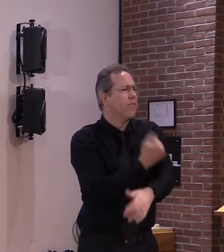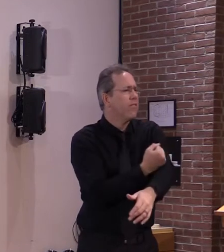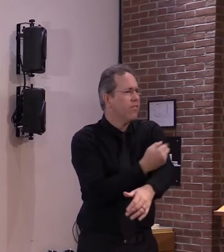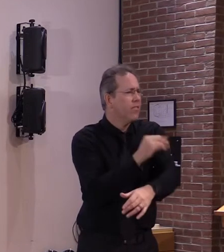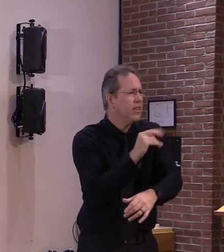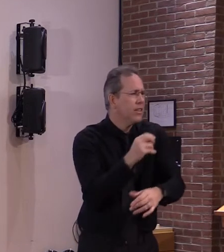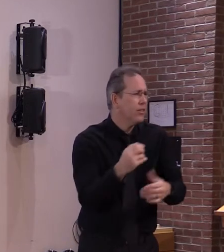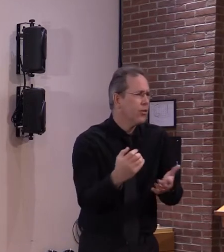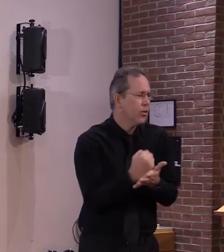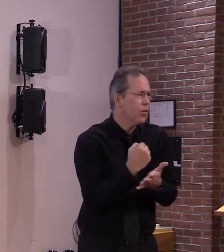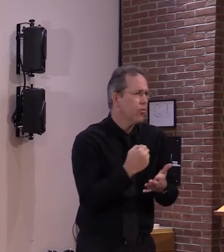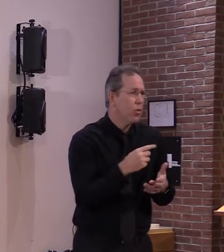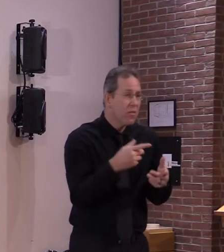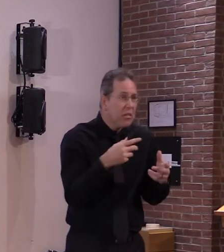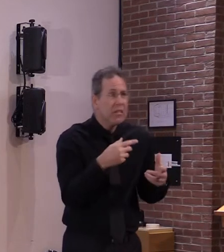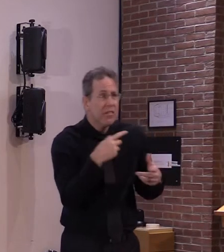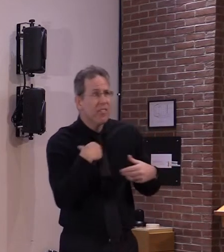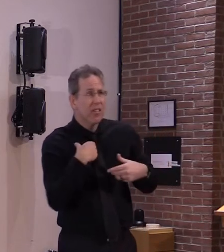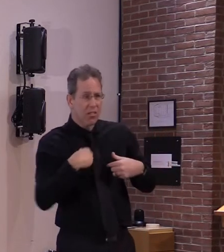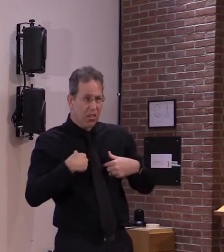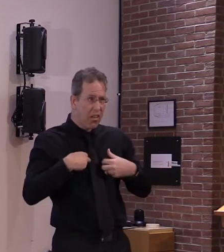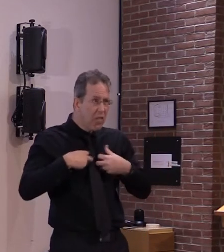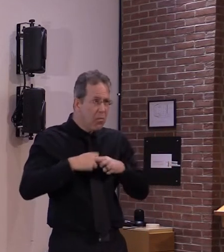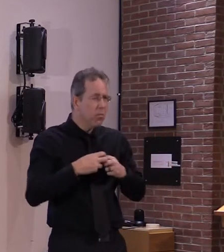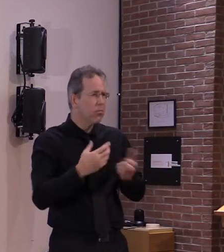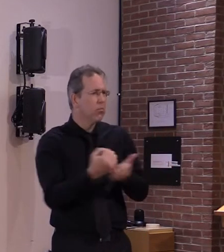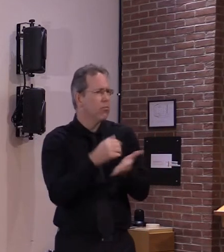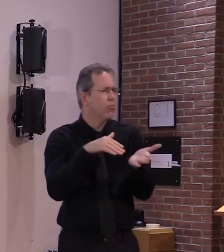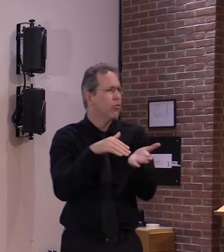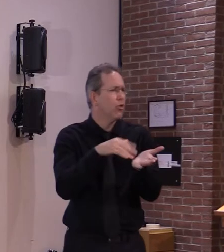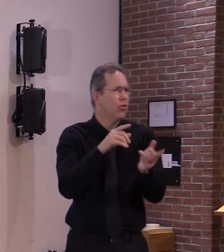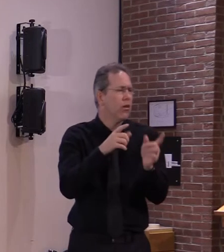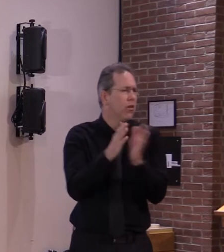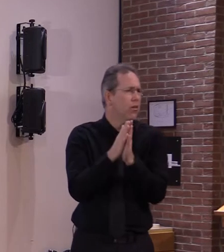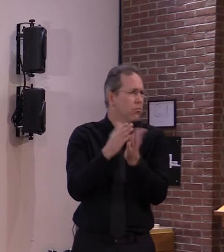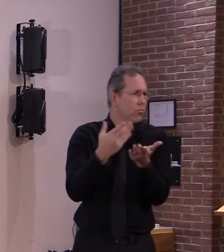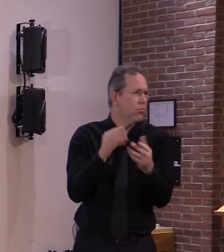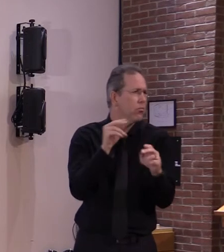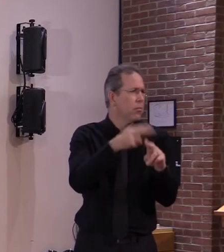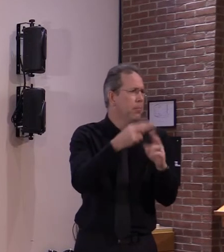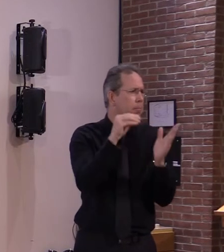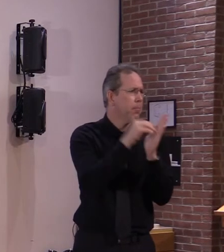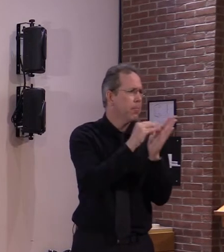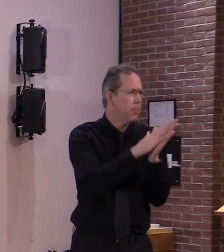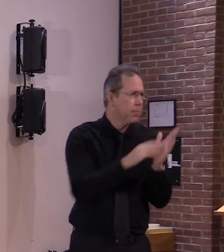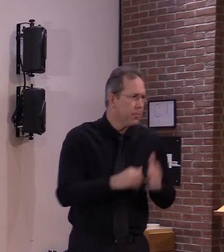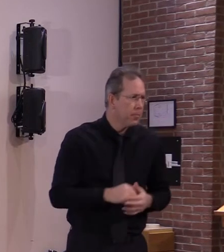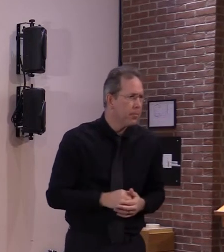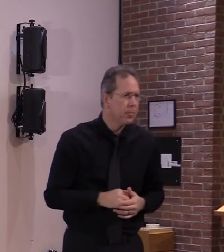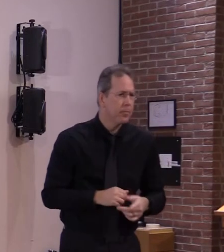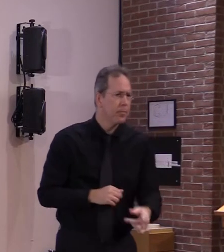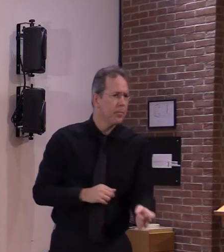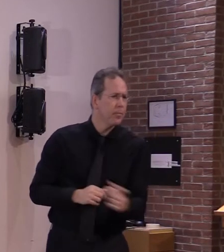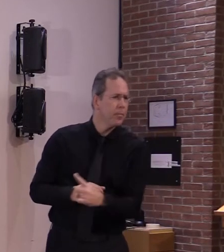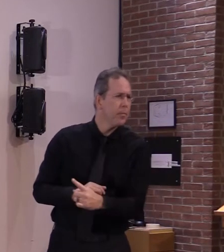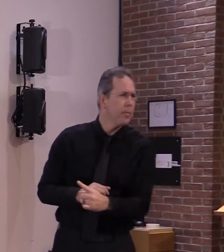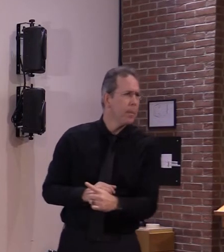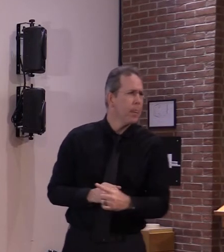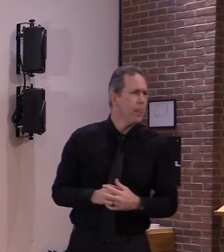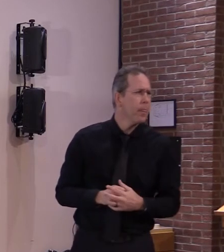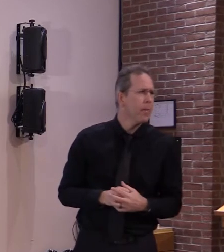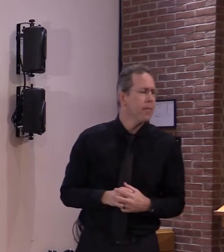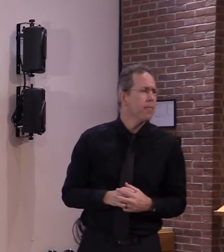you know i would i would expect that people with underlying health conditions would visit the doctor more often but if it actually know what